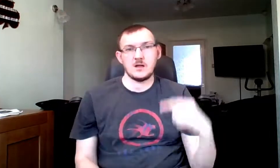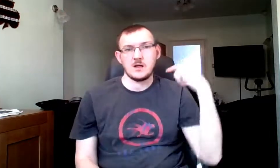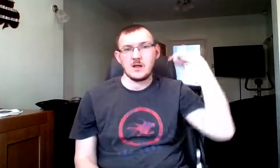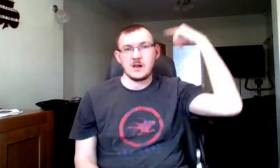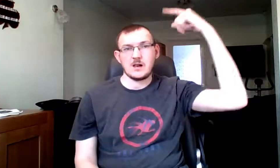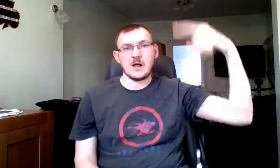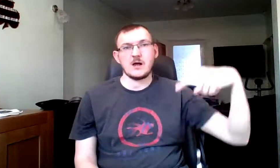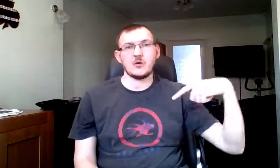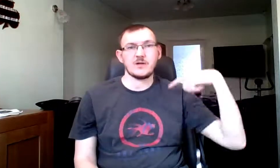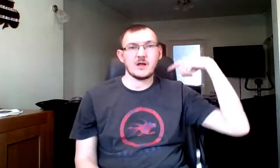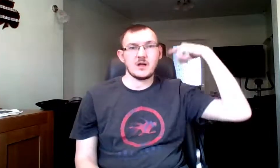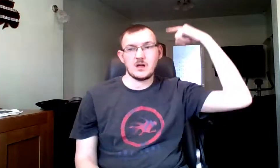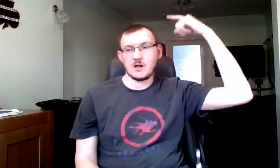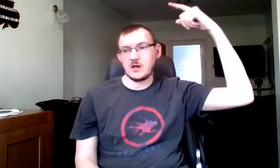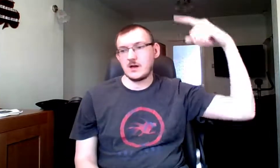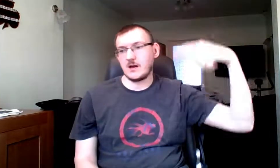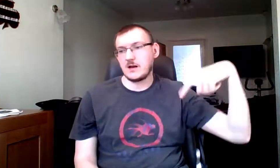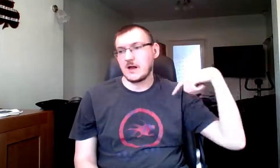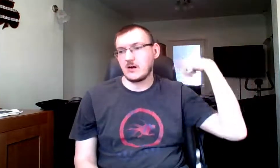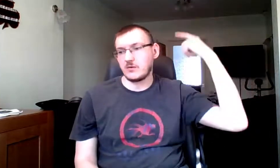louder, louder,